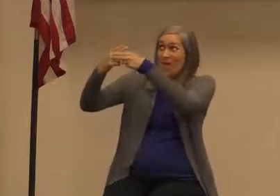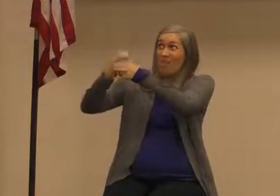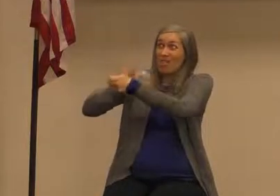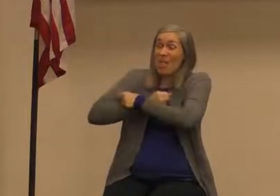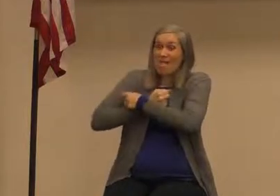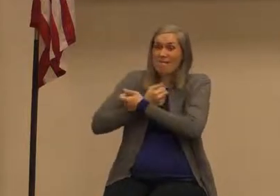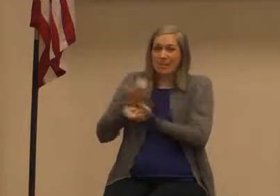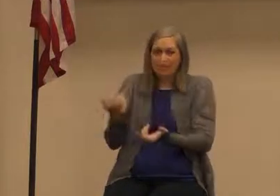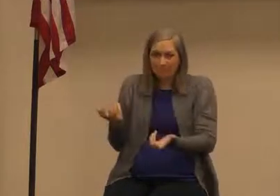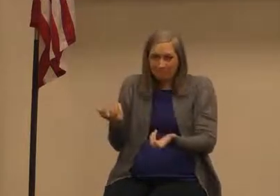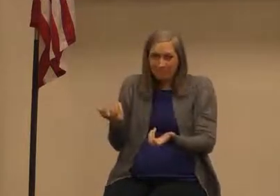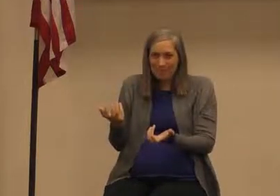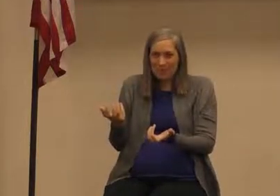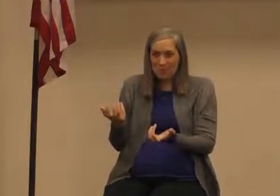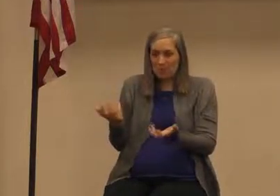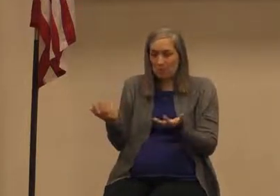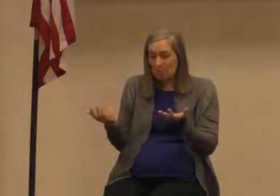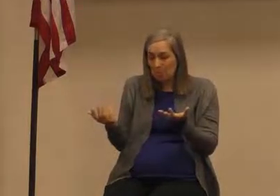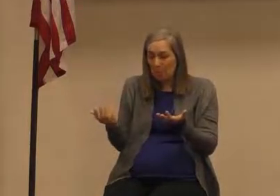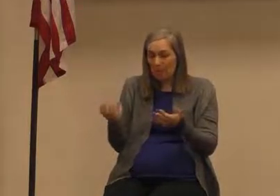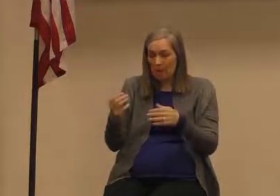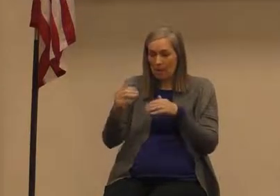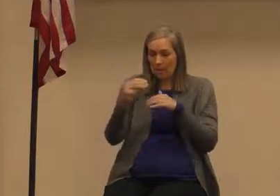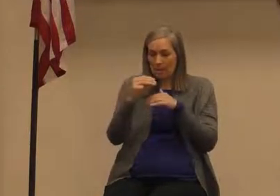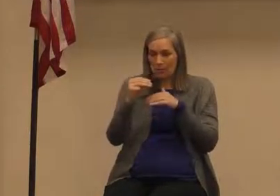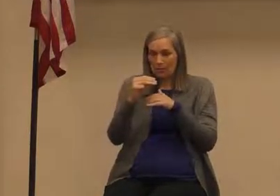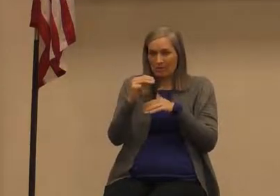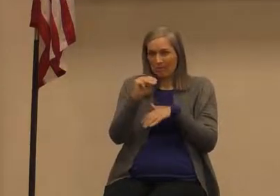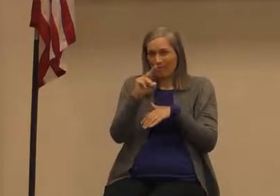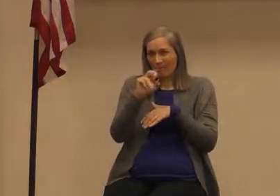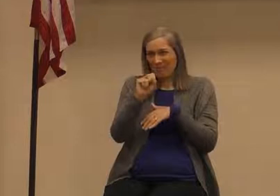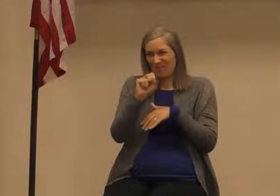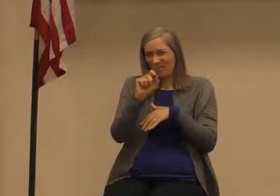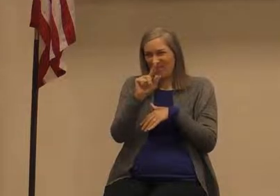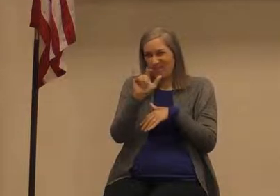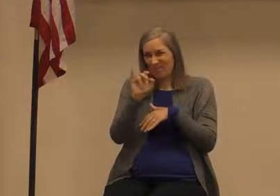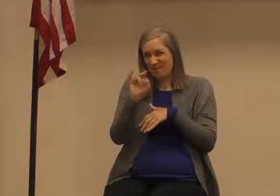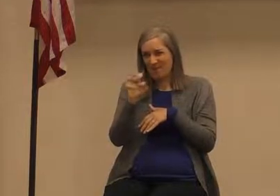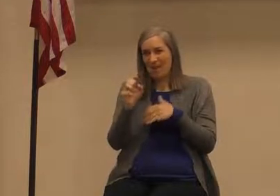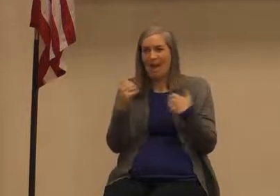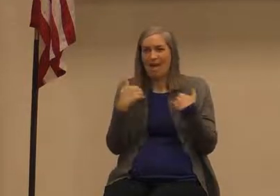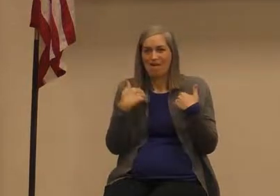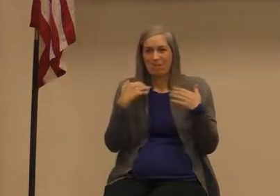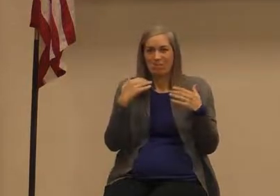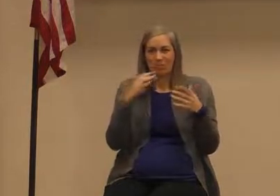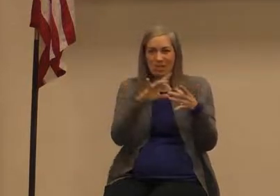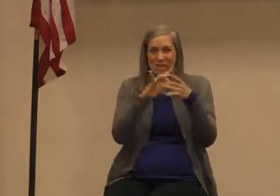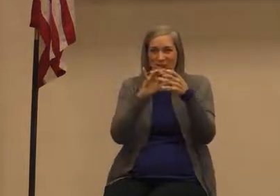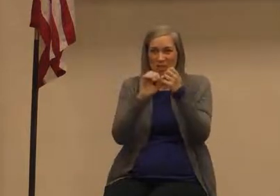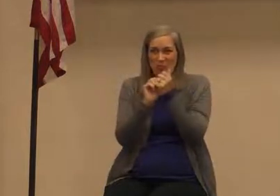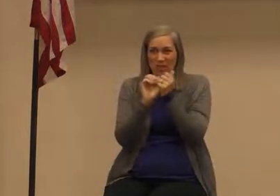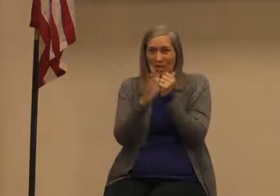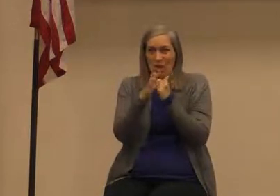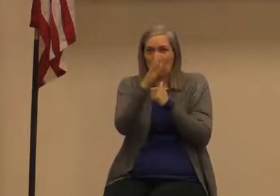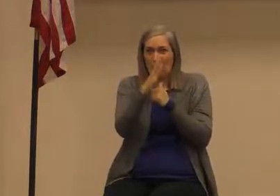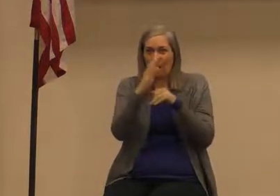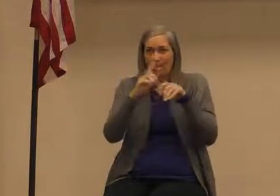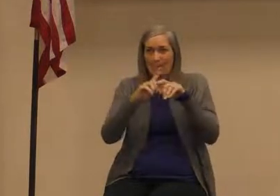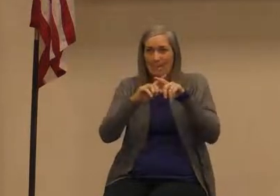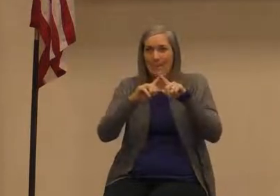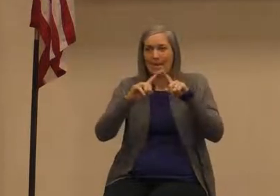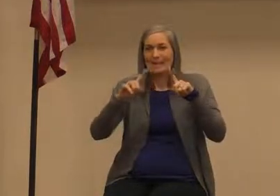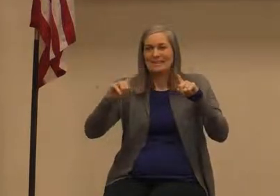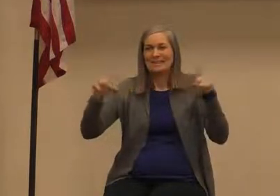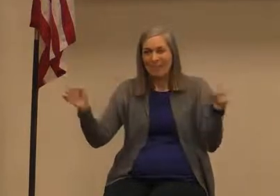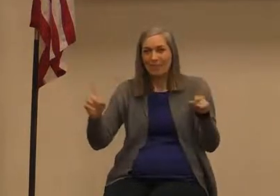us okay so this relationship that Muslims have with Allah is not similar to the relationship that Christians have with Yahweh we have a